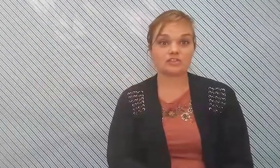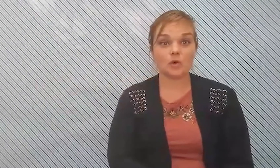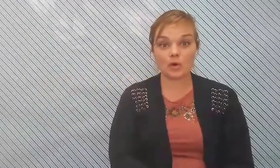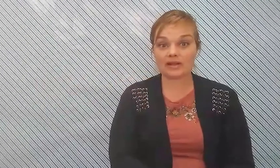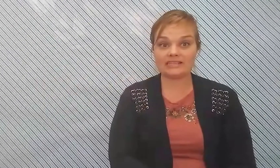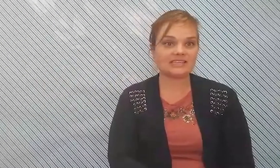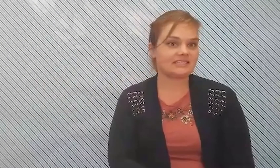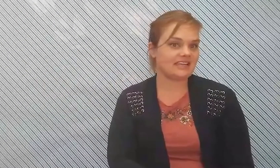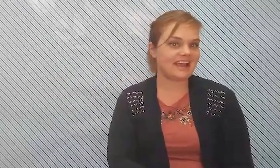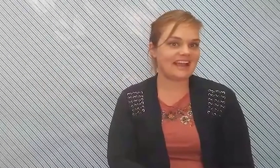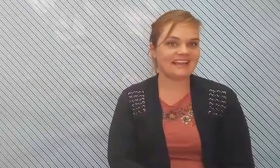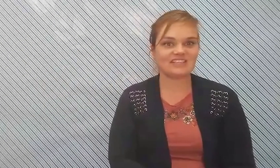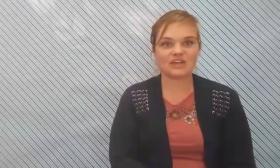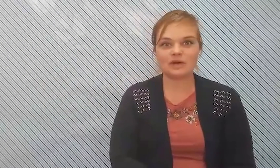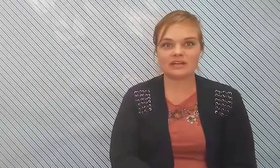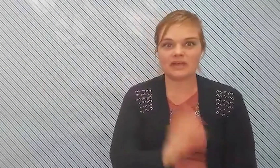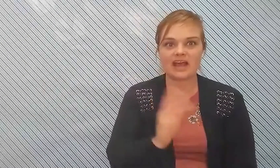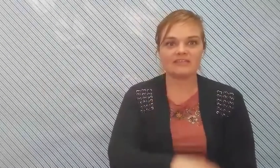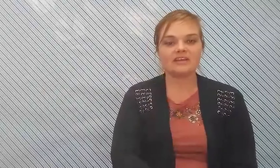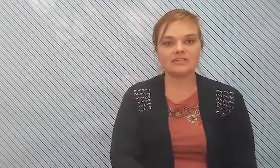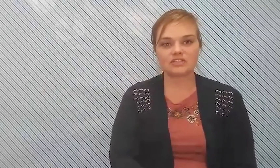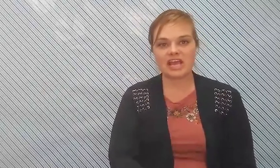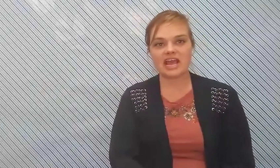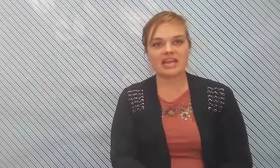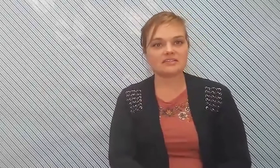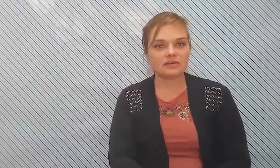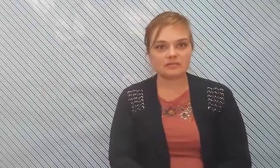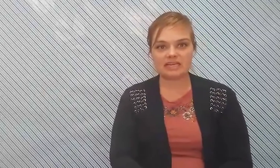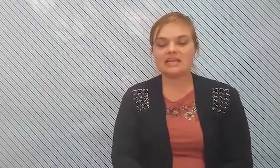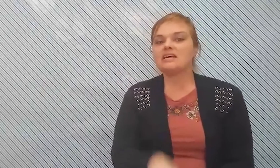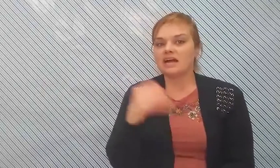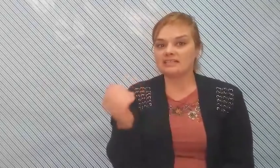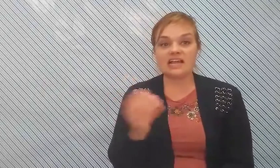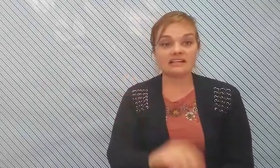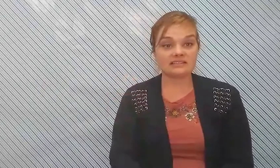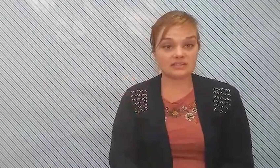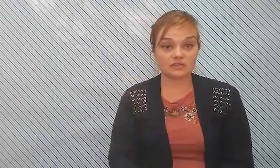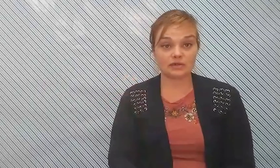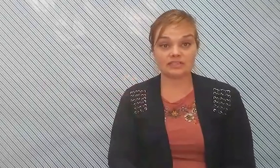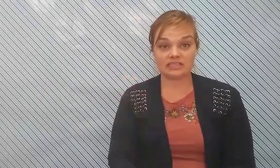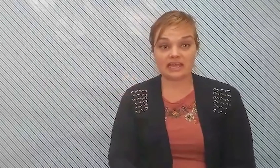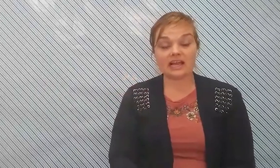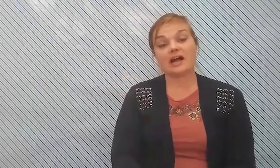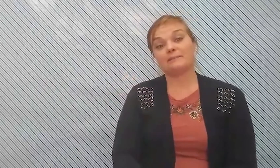story today it's a good one and we have mr k is going to be uh telling us the story today um